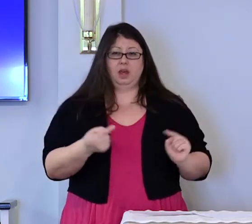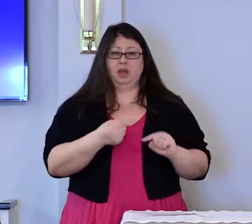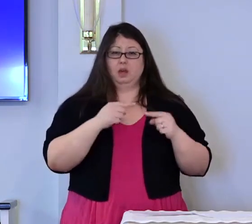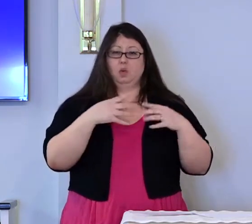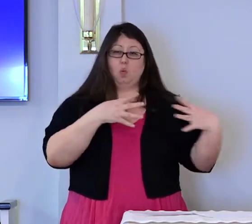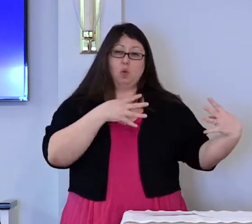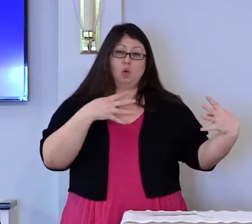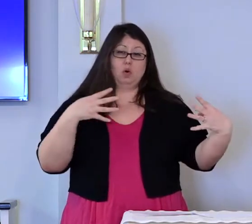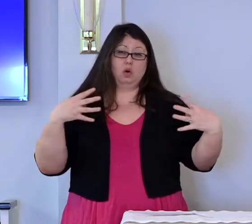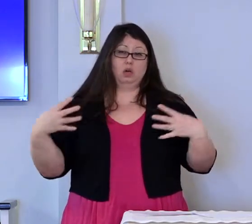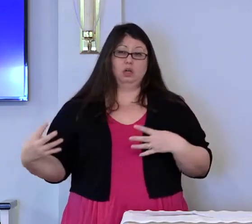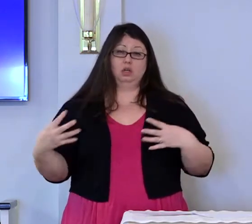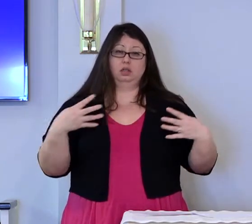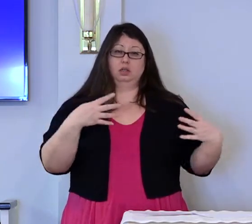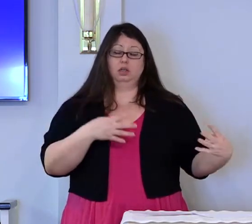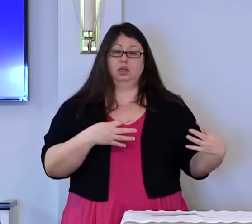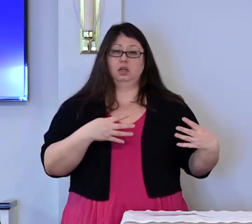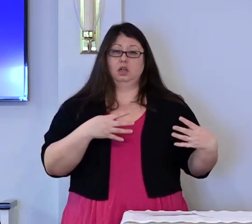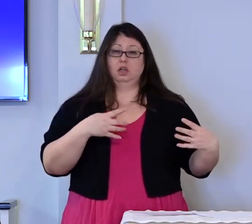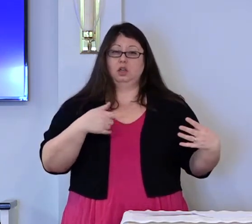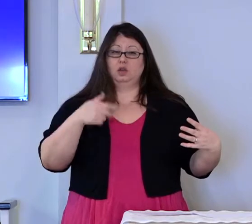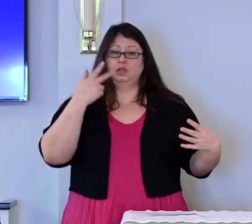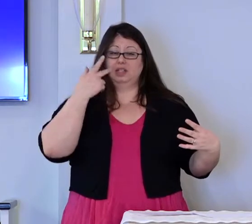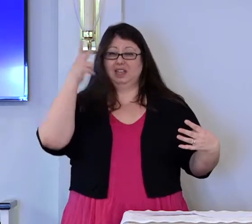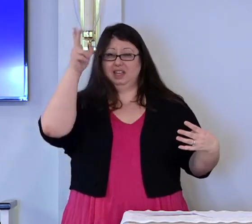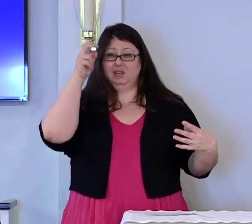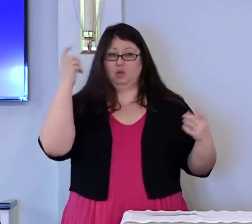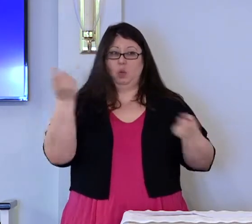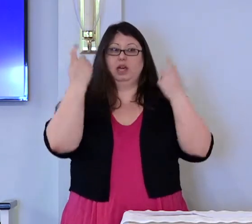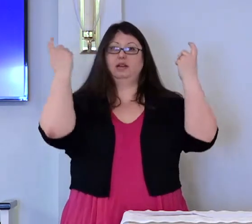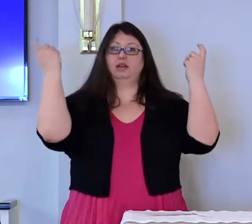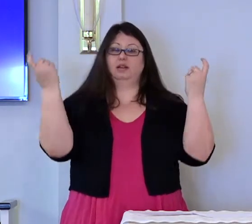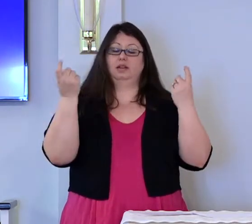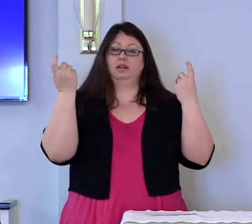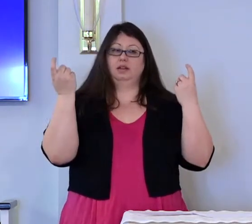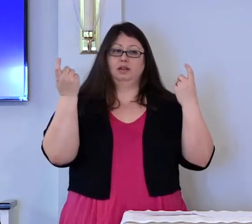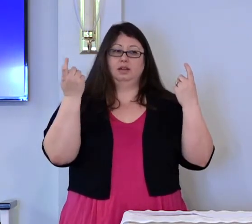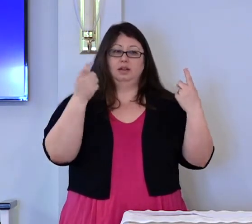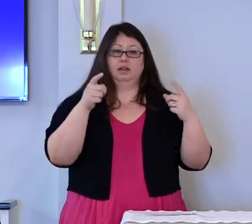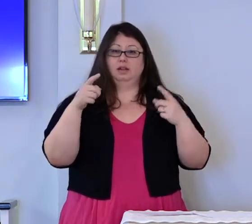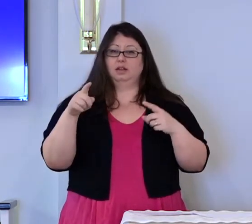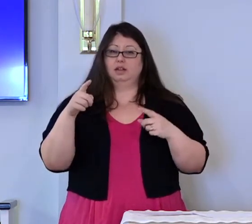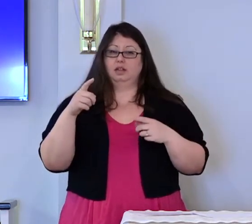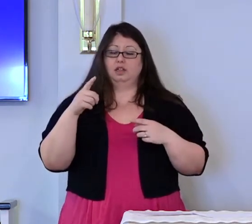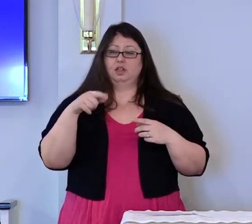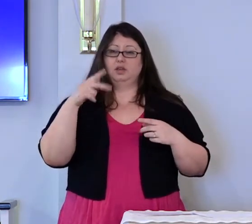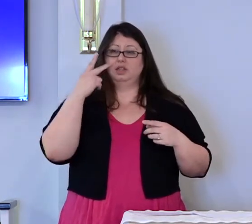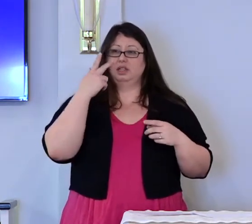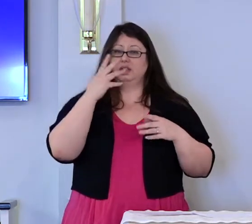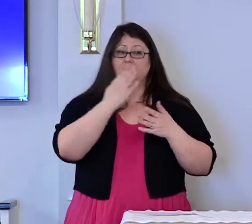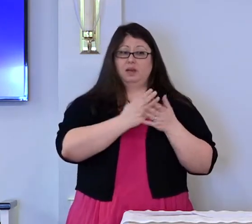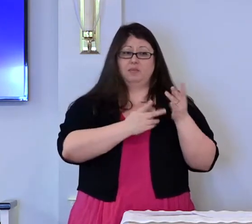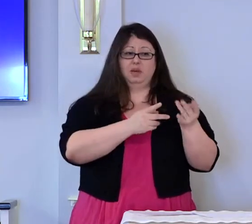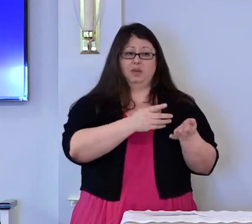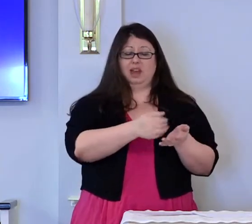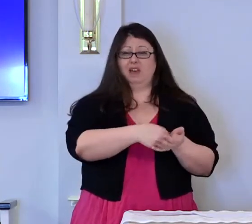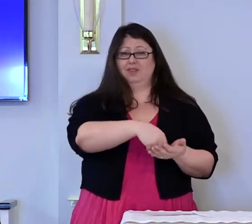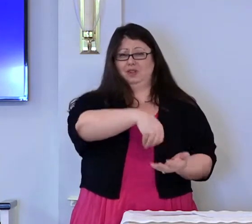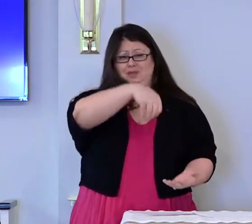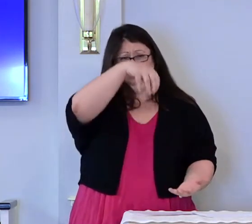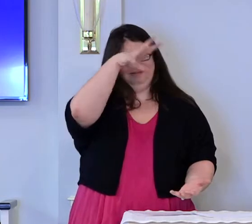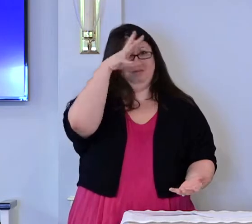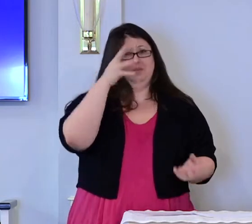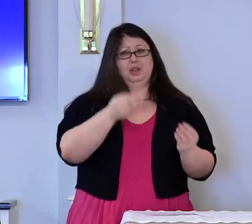war, evil winning, some having far more than they could ever